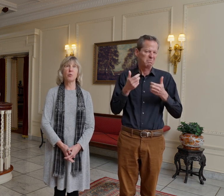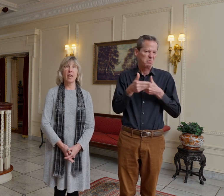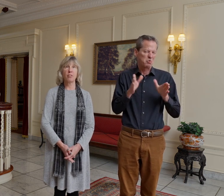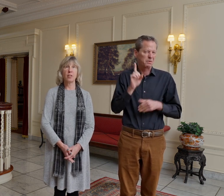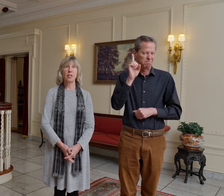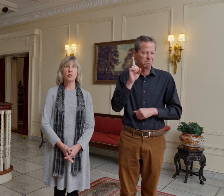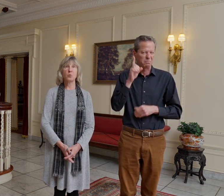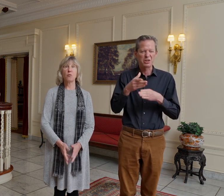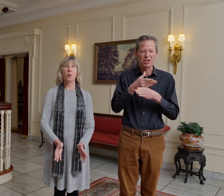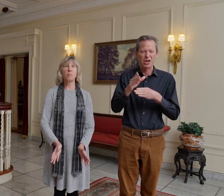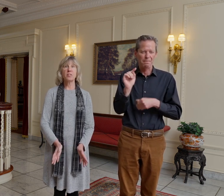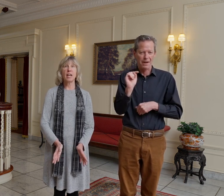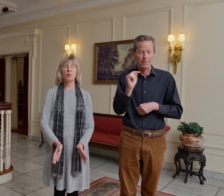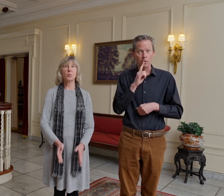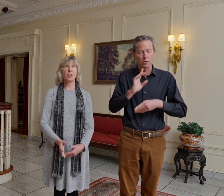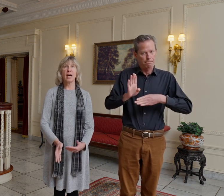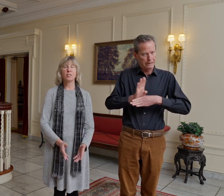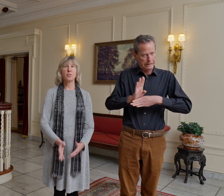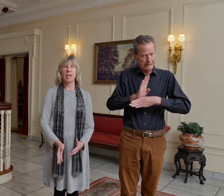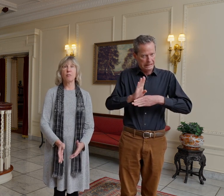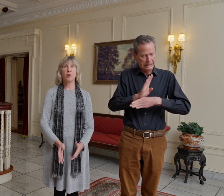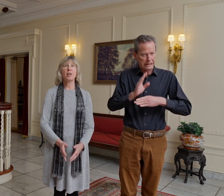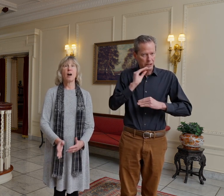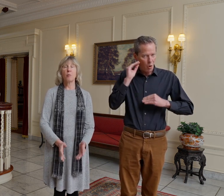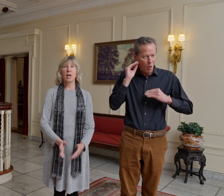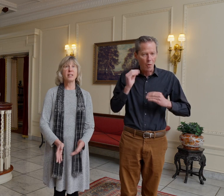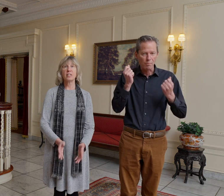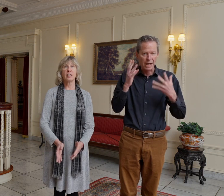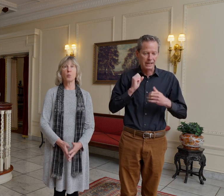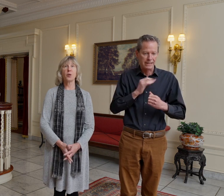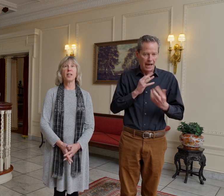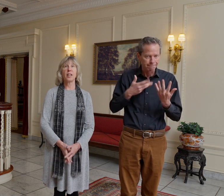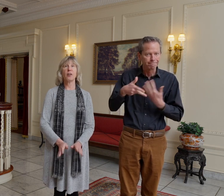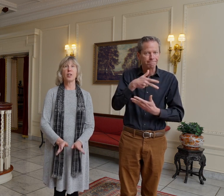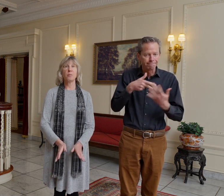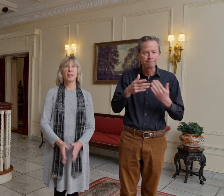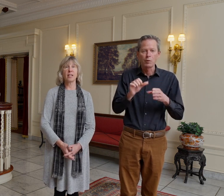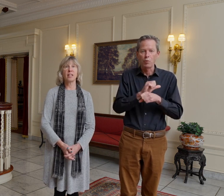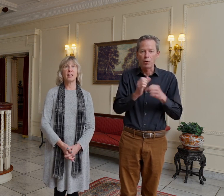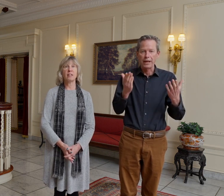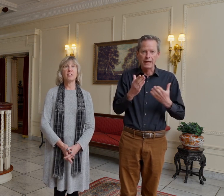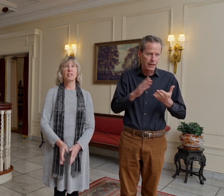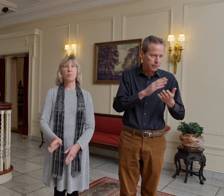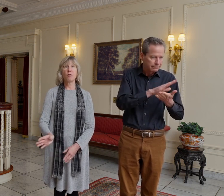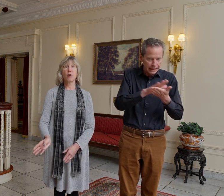bath. So it was a very busy house with lots of staff constantly working here, keeping it clean, keeping fresh